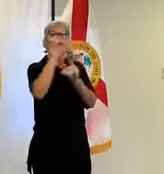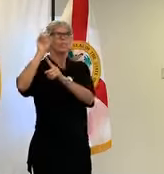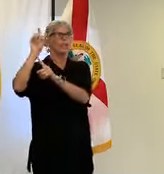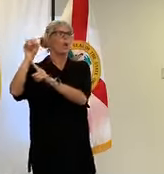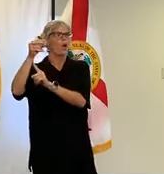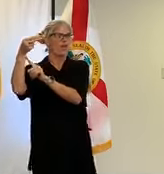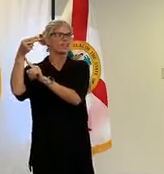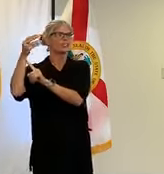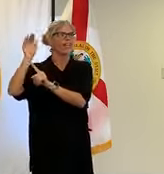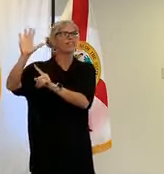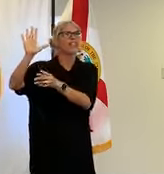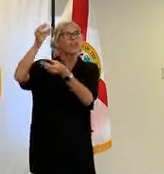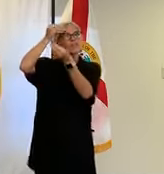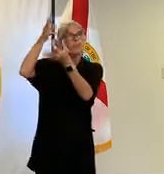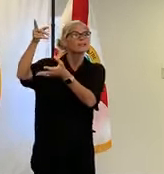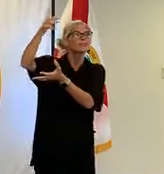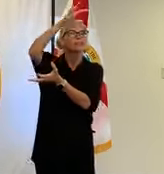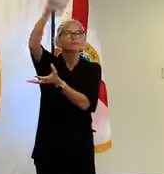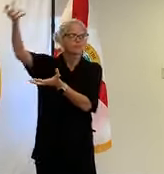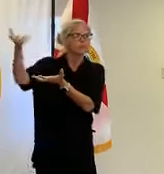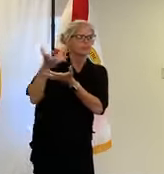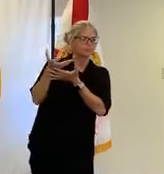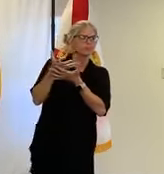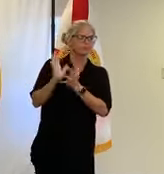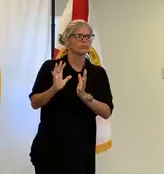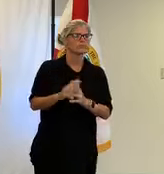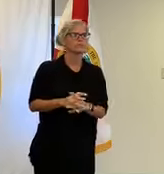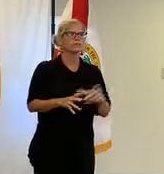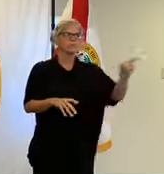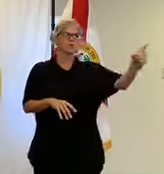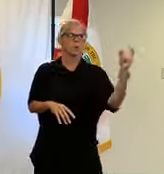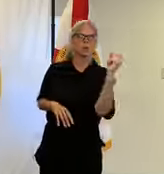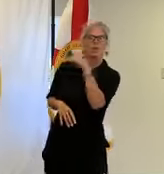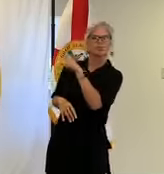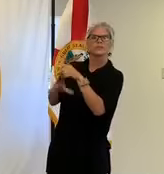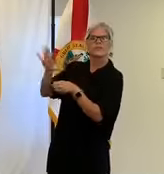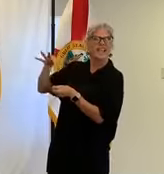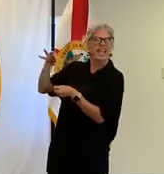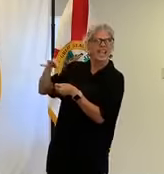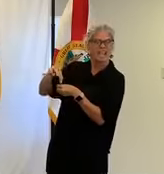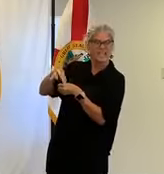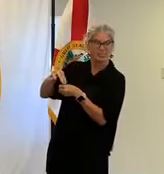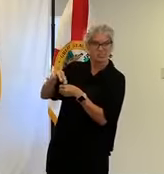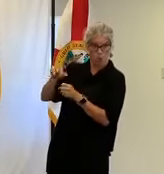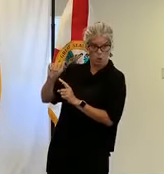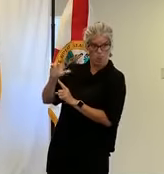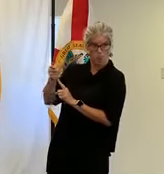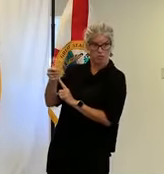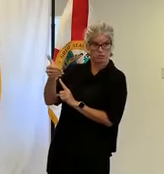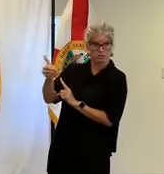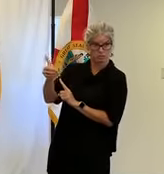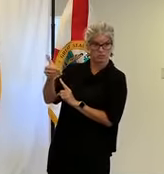through that state system i think they're in august august is the primaries yes